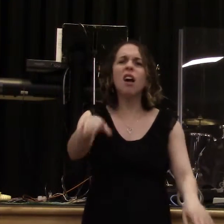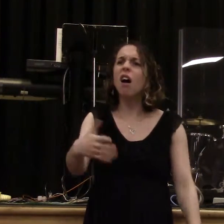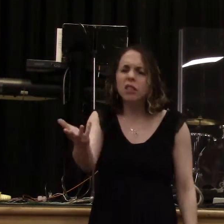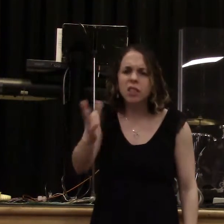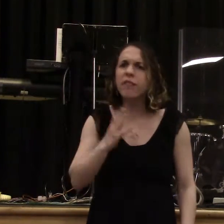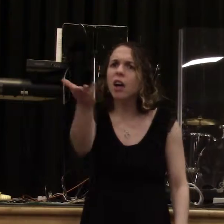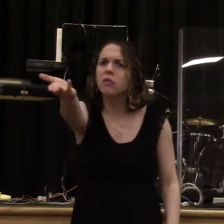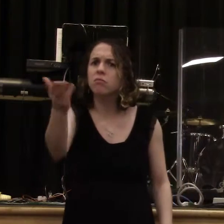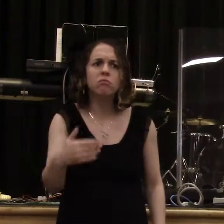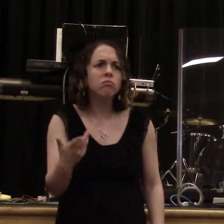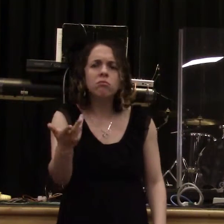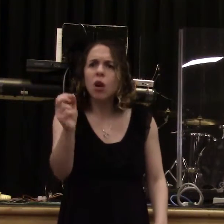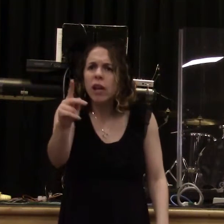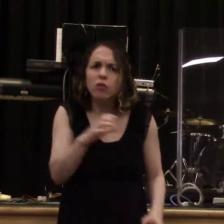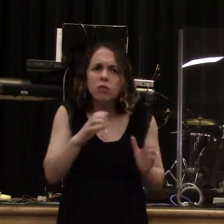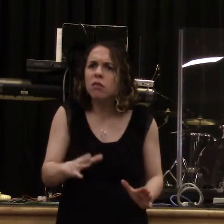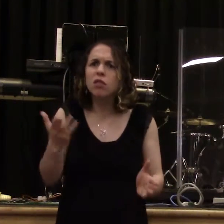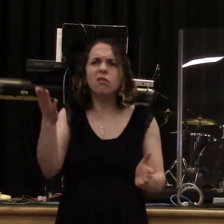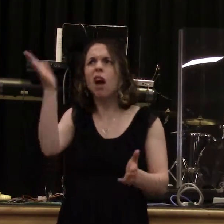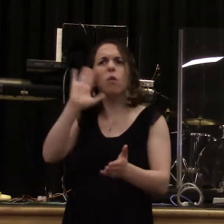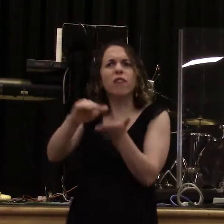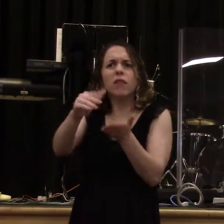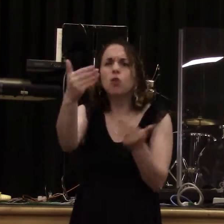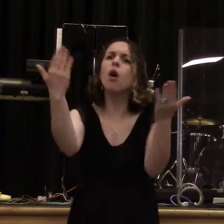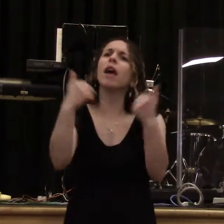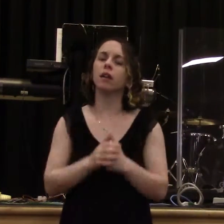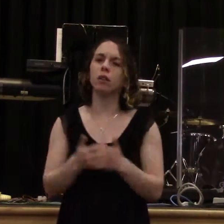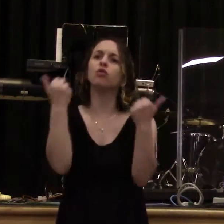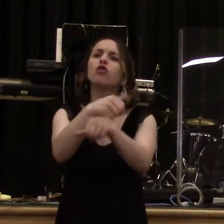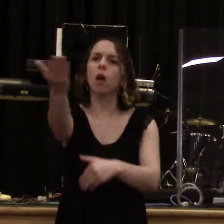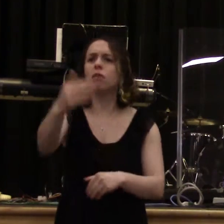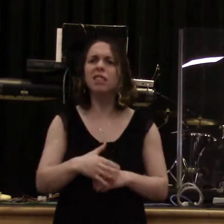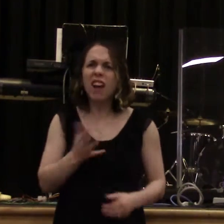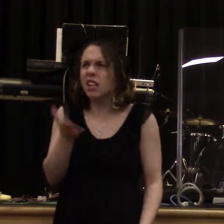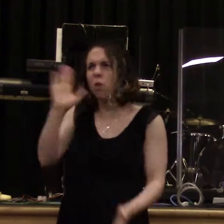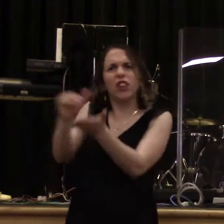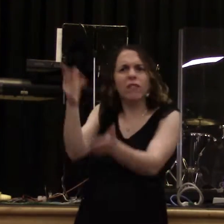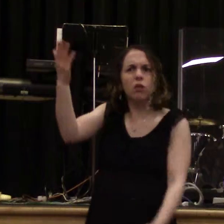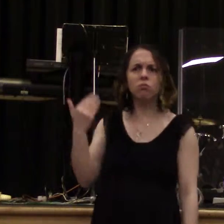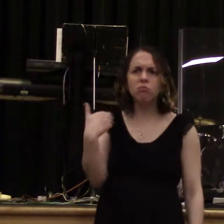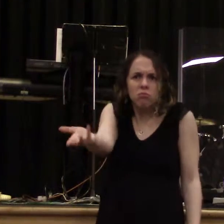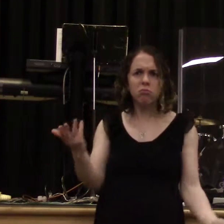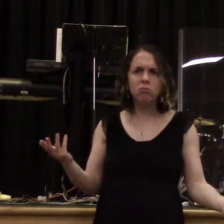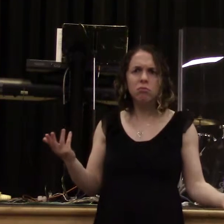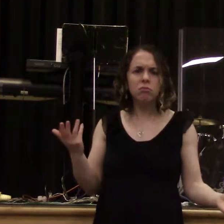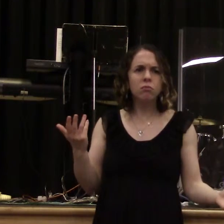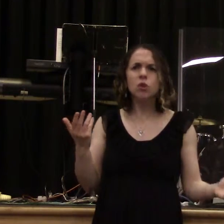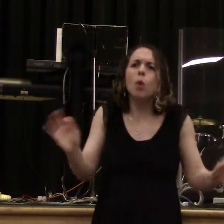You know what grace is? Grace is a call to the cross to get forgiveness. But we read last week as the grace of God has appeared to